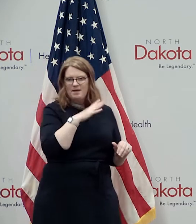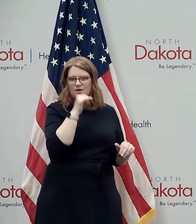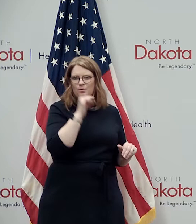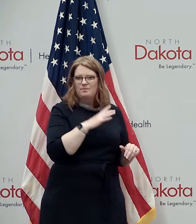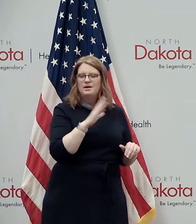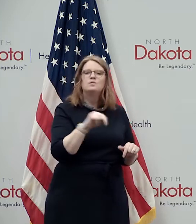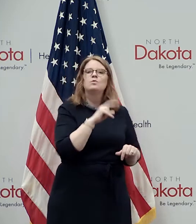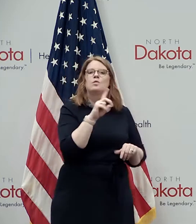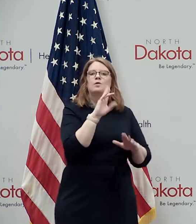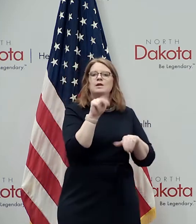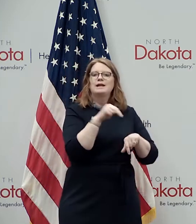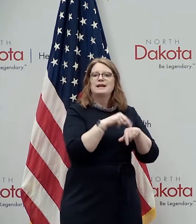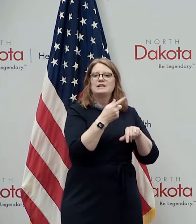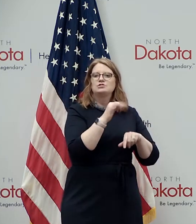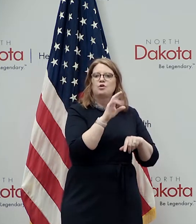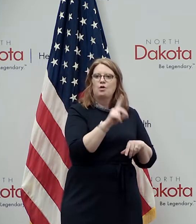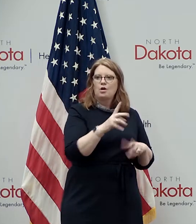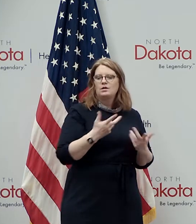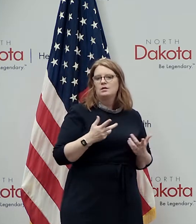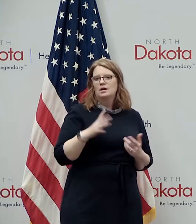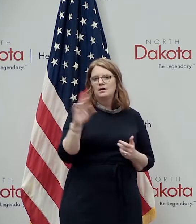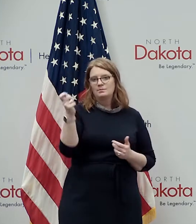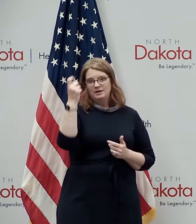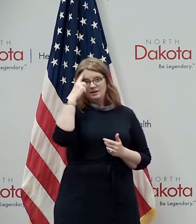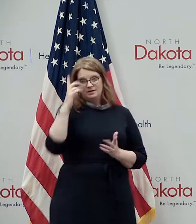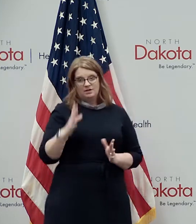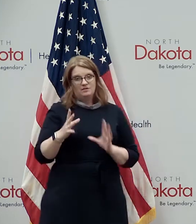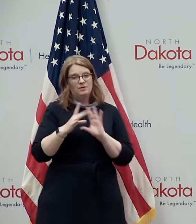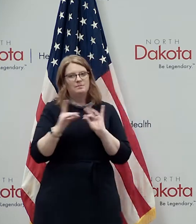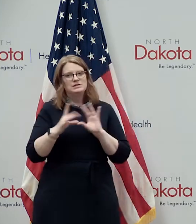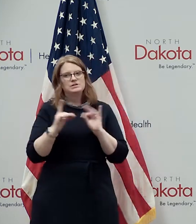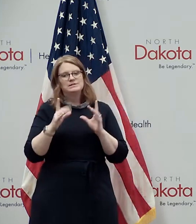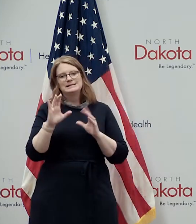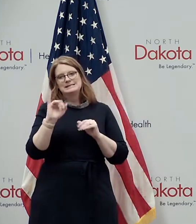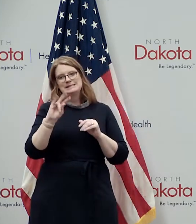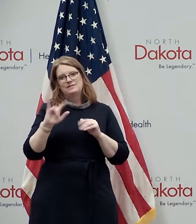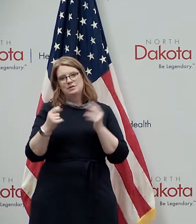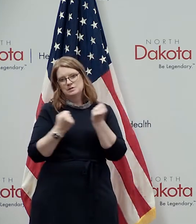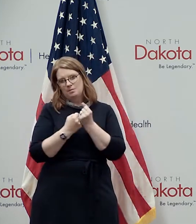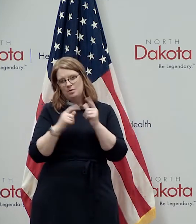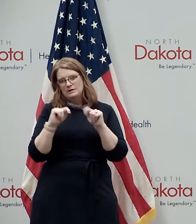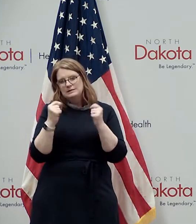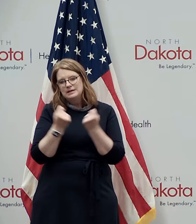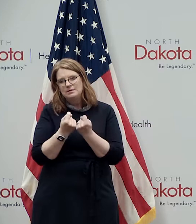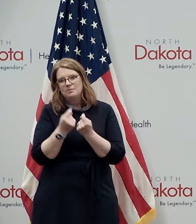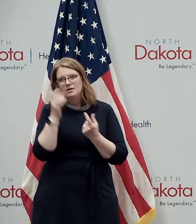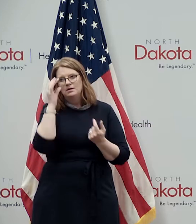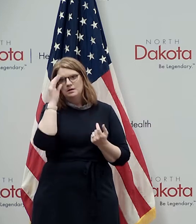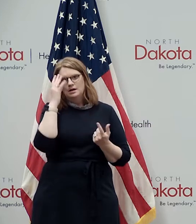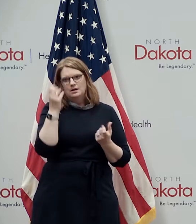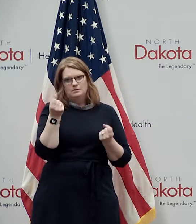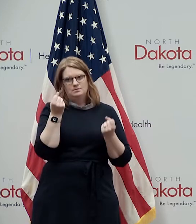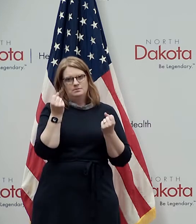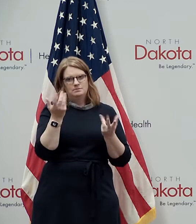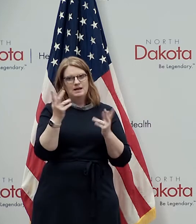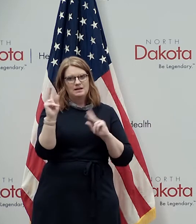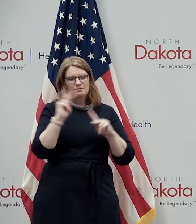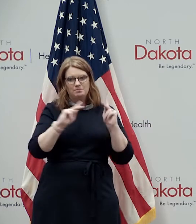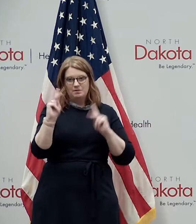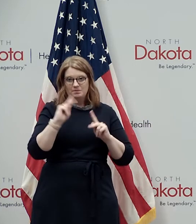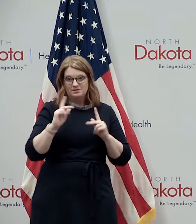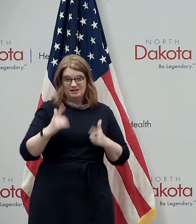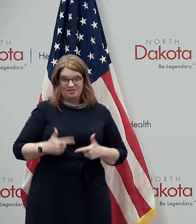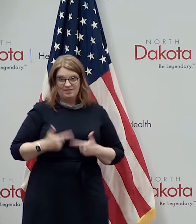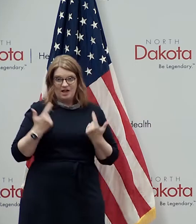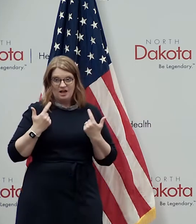guard the governor already mentioned in addition to the civil support team we've had a lot of folks that have put their civilian lives on hold